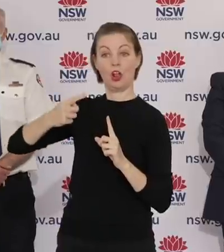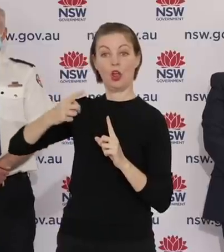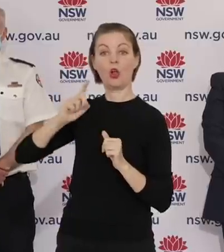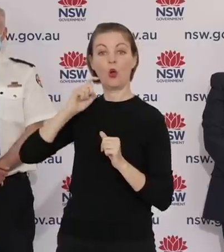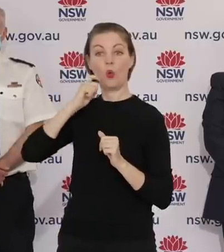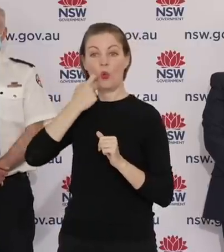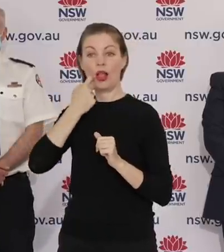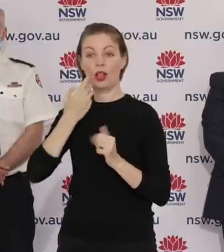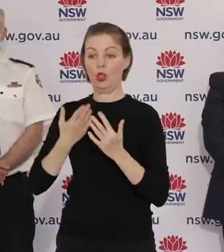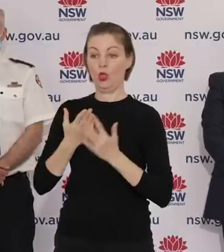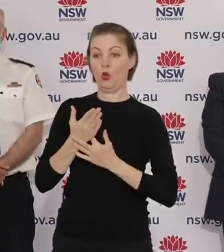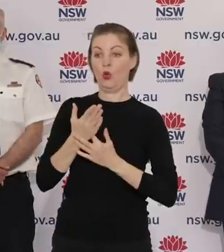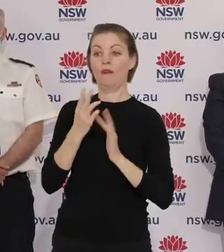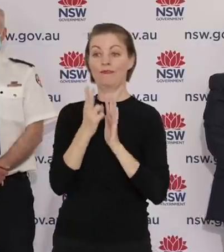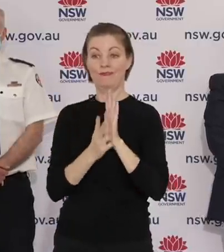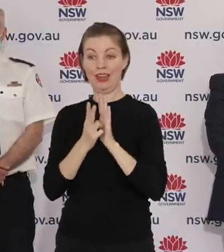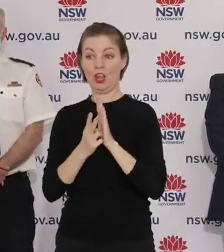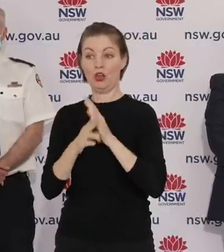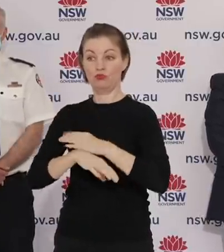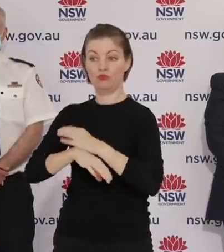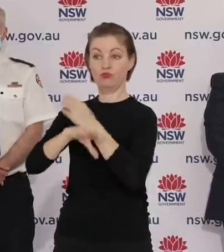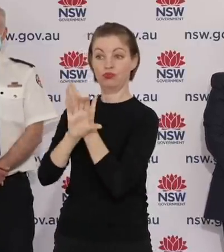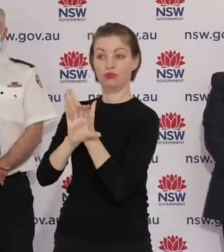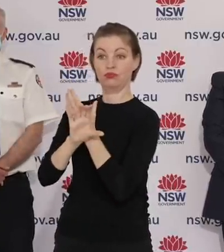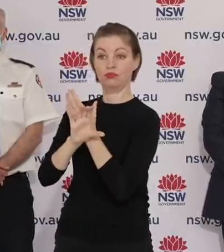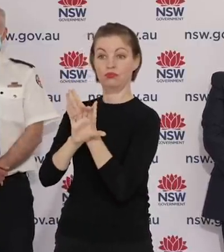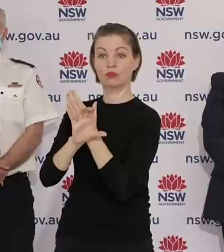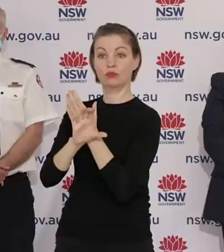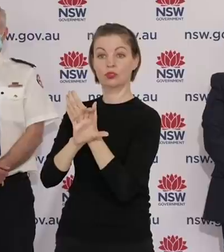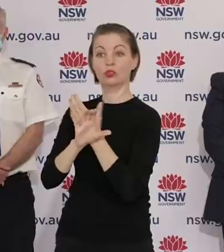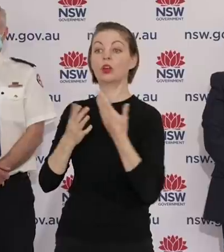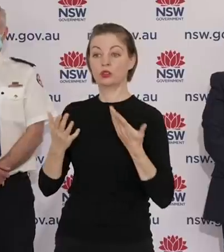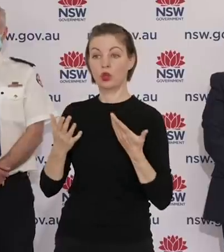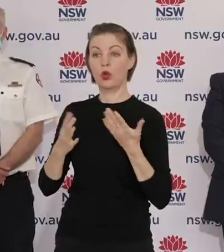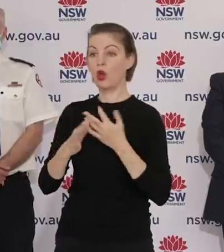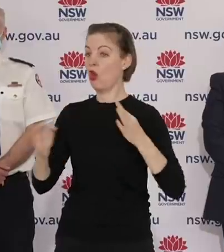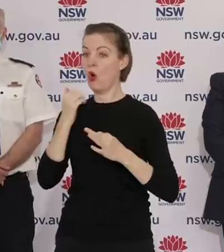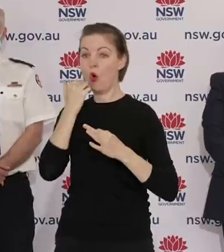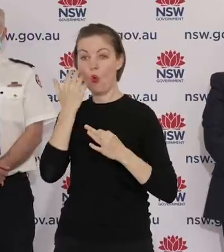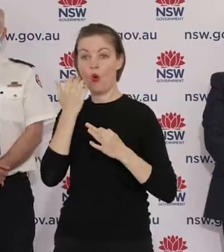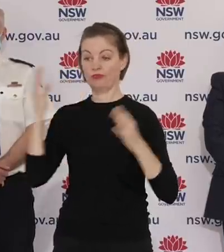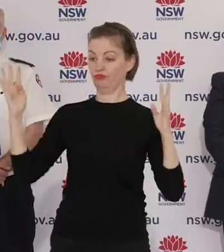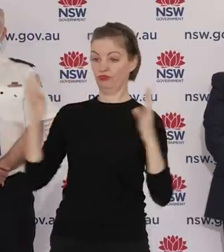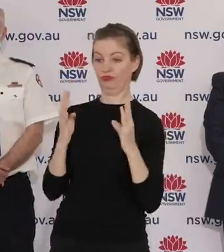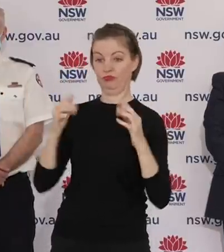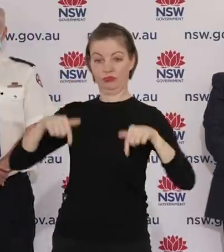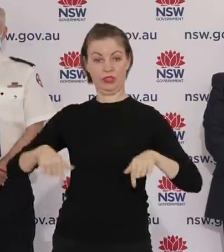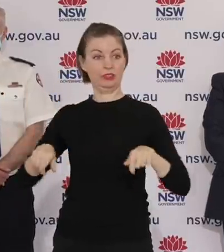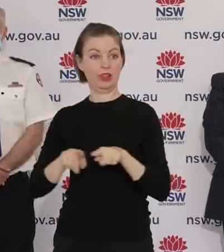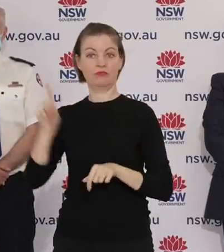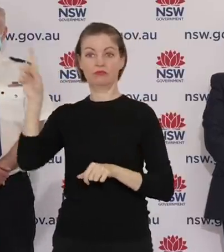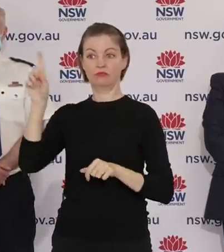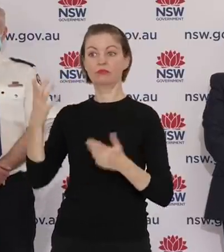health staff through video link as occurred before and Minister Hazard or I will intermittently hold press conferences as required. So